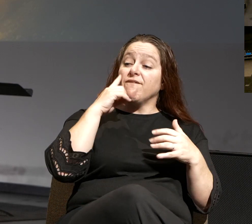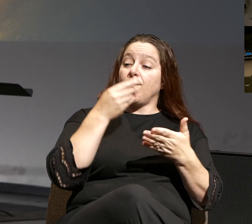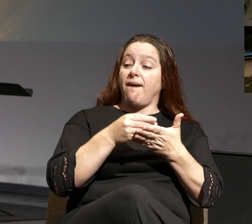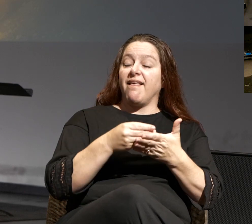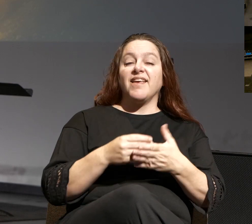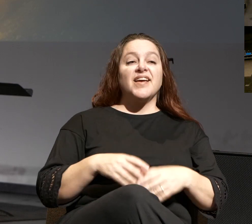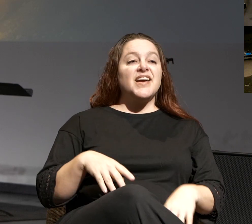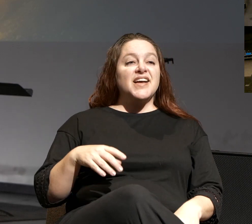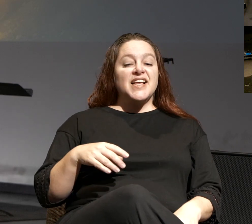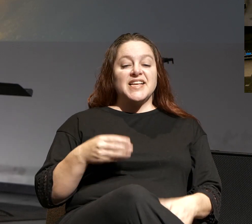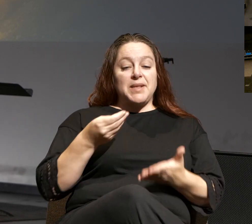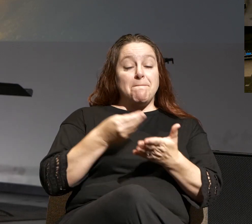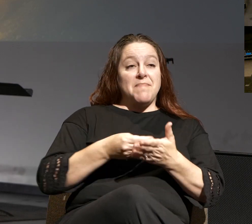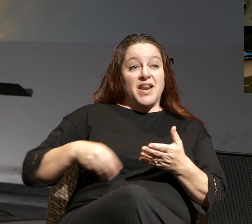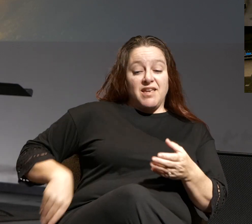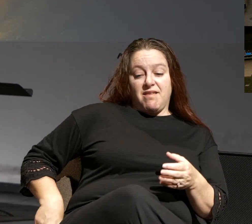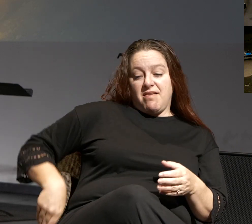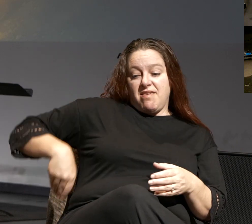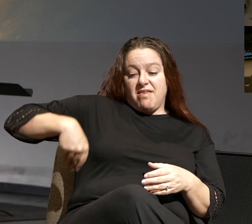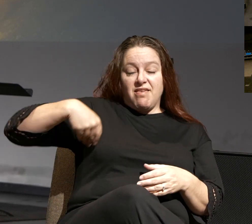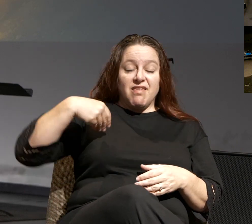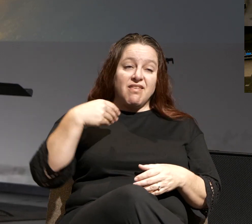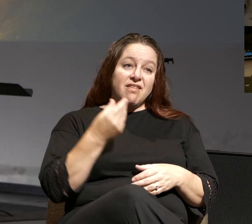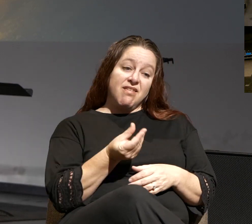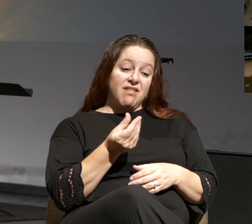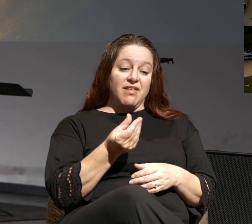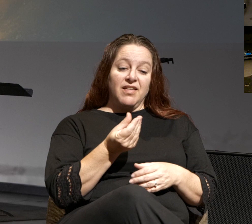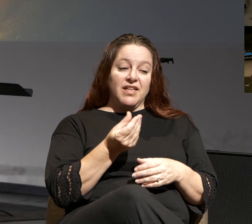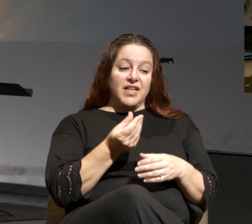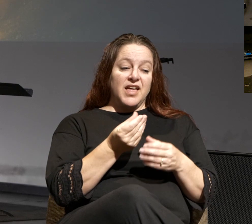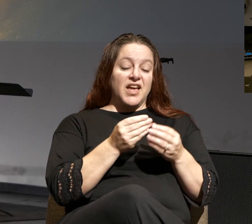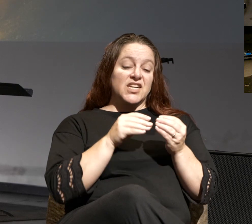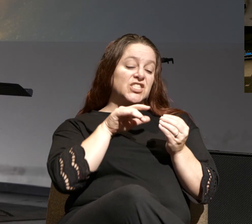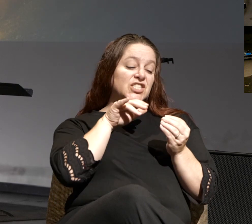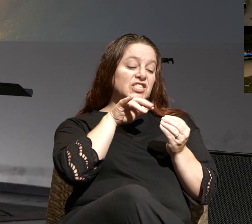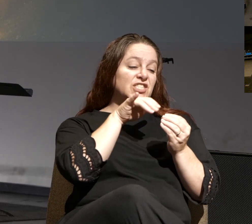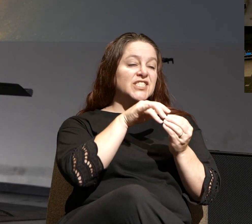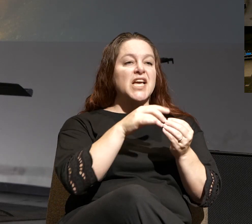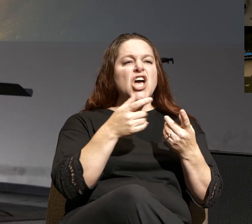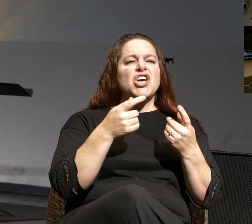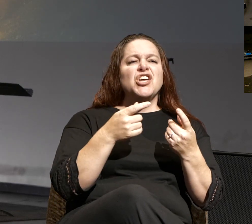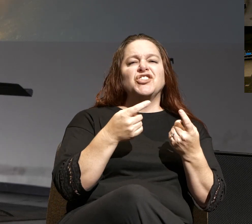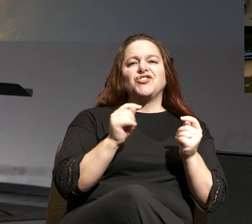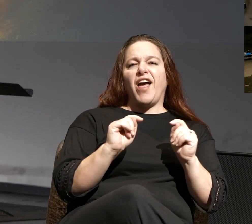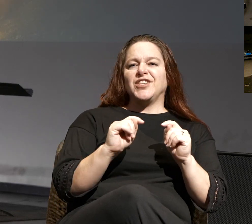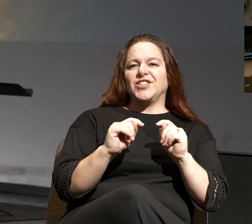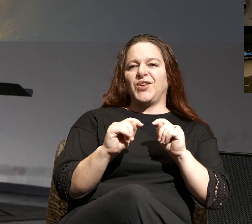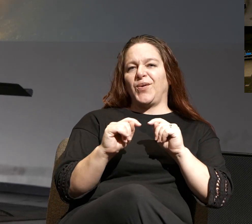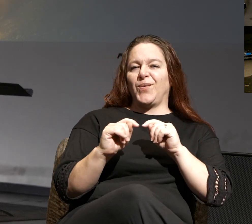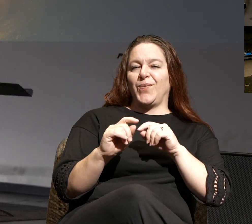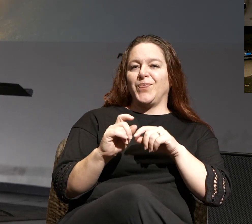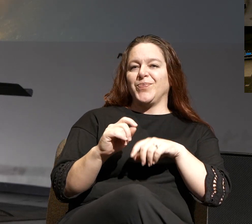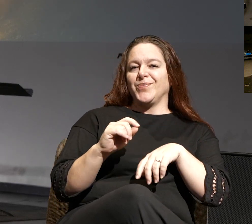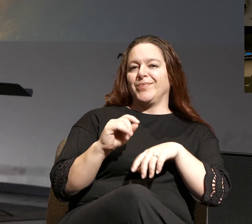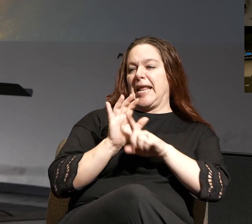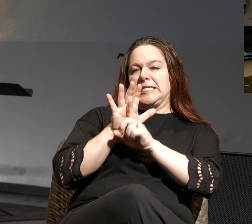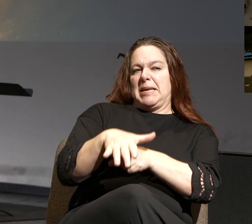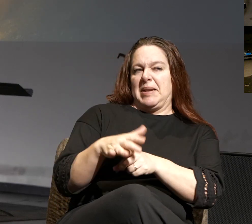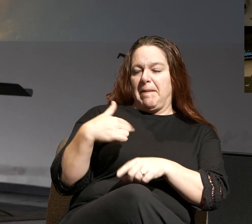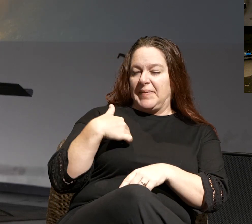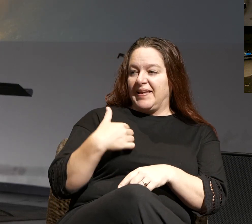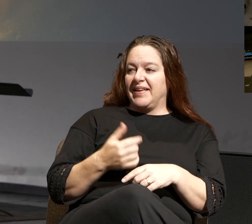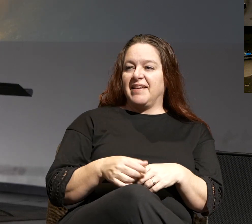He takes his money clip out, takes his wallet out, and he's trying to intimidate me. He takes his money, and he goes, okay, 50,